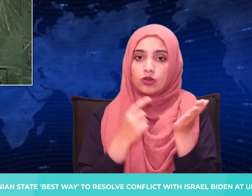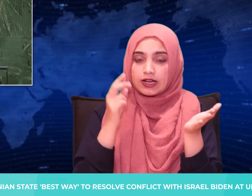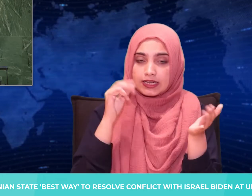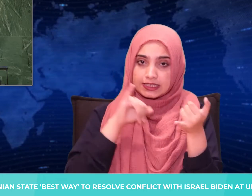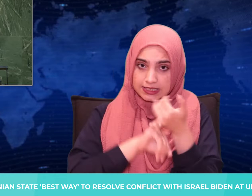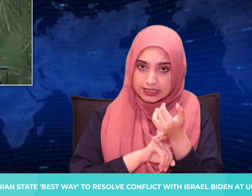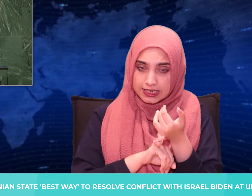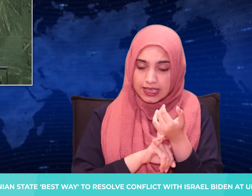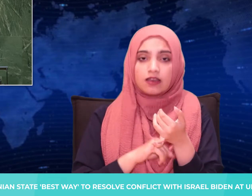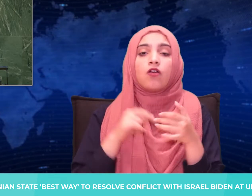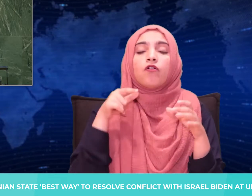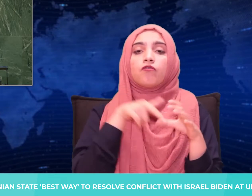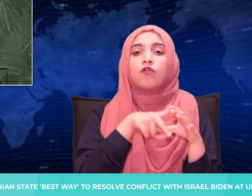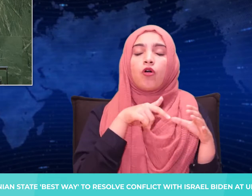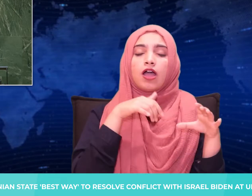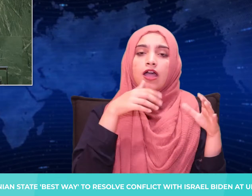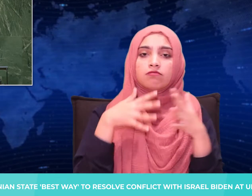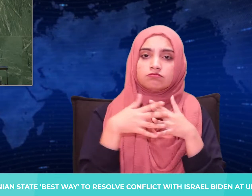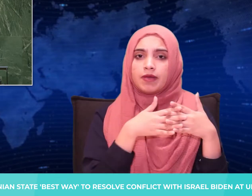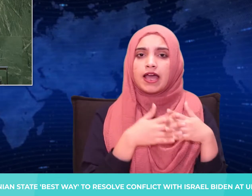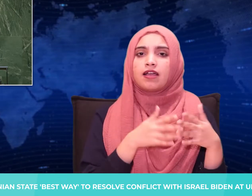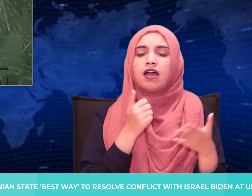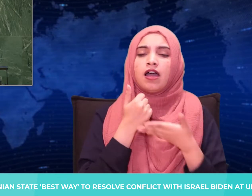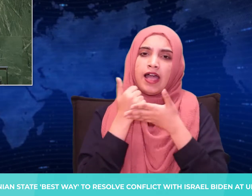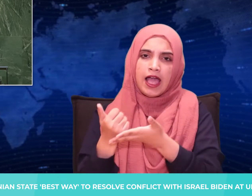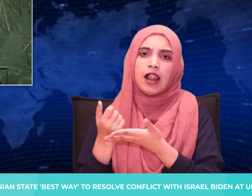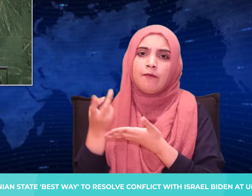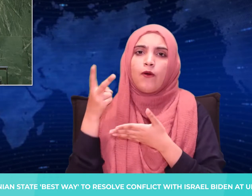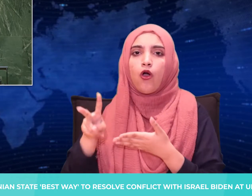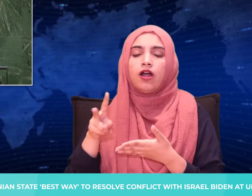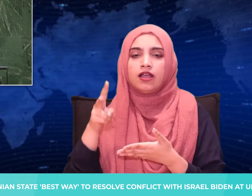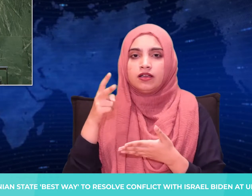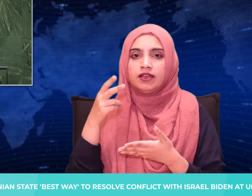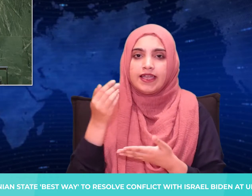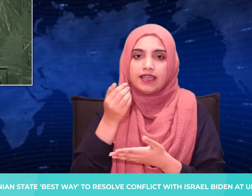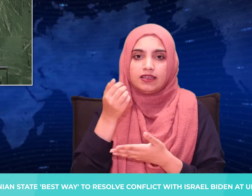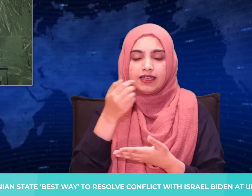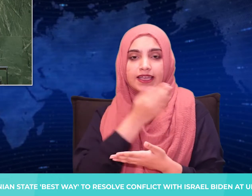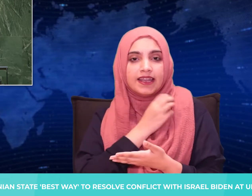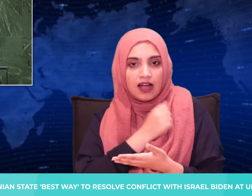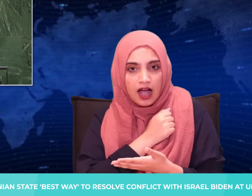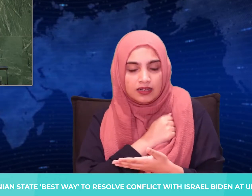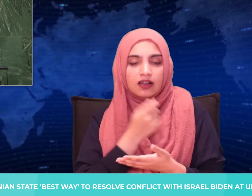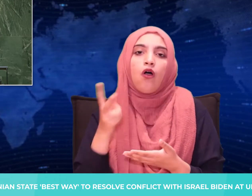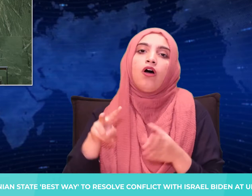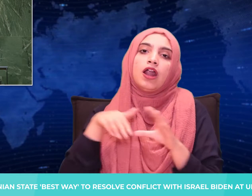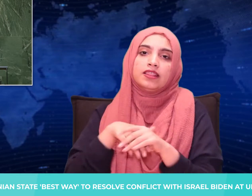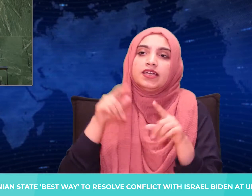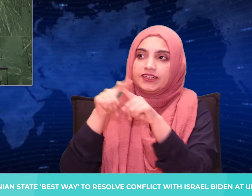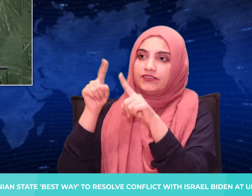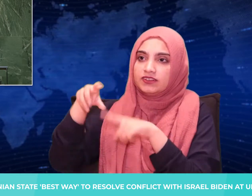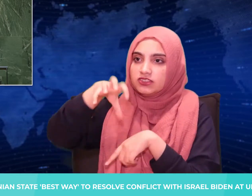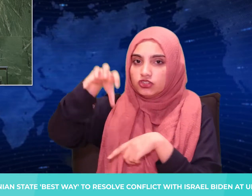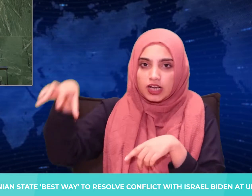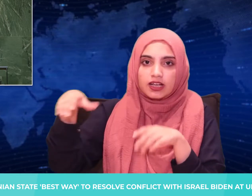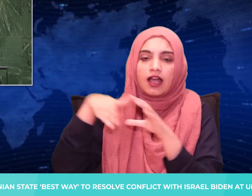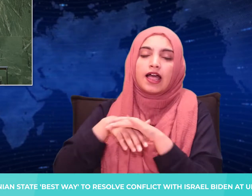crisis from Iran to the Korean Peninsula to Ethiopia, Biden told the annual UN General Assembly